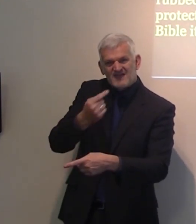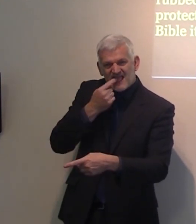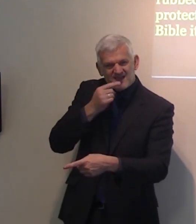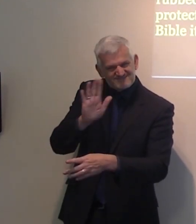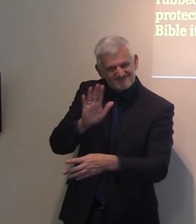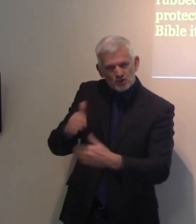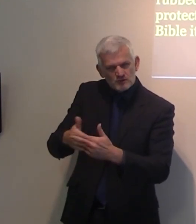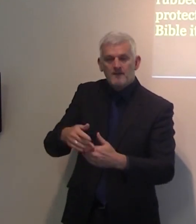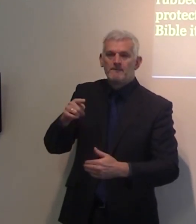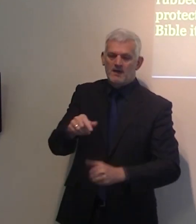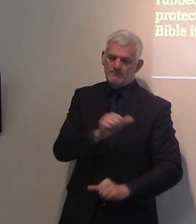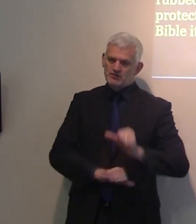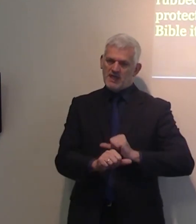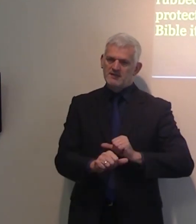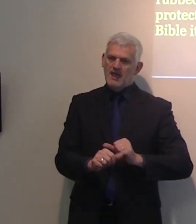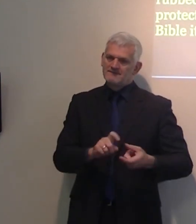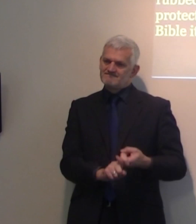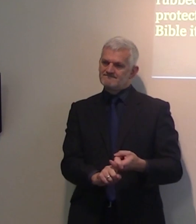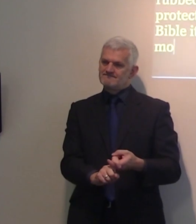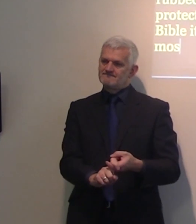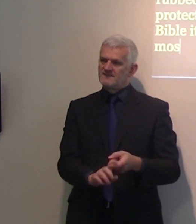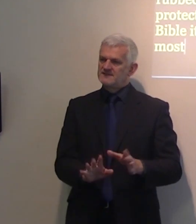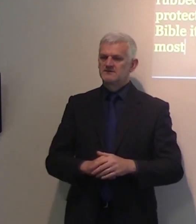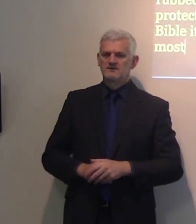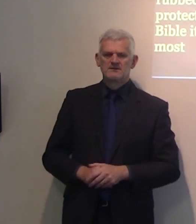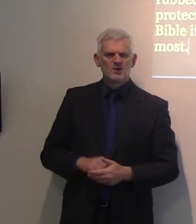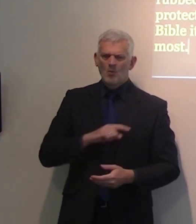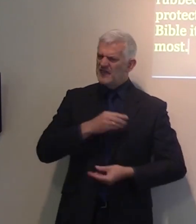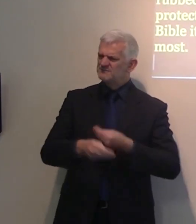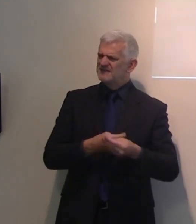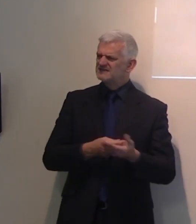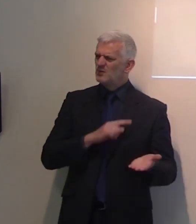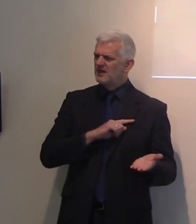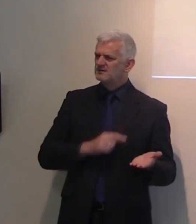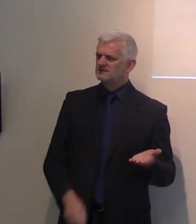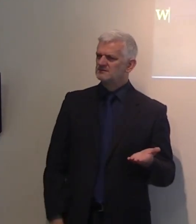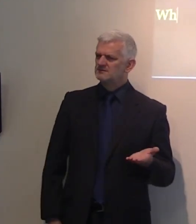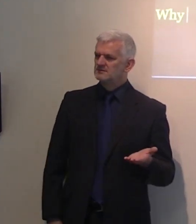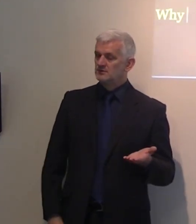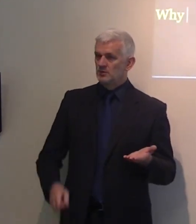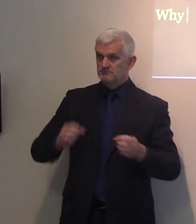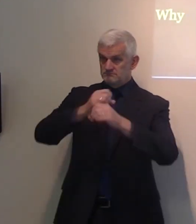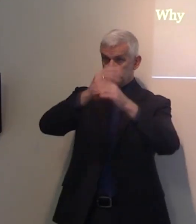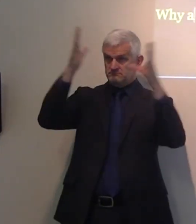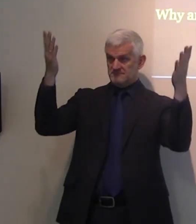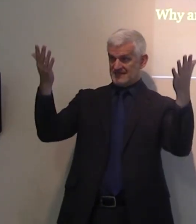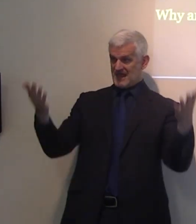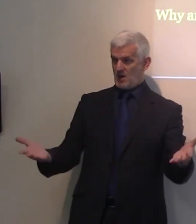on this? Because we live in a world, or believe me,